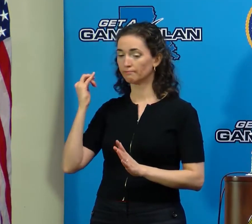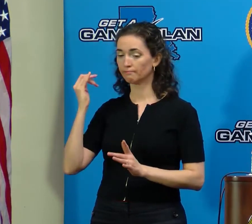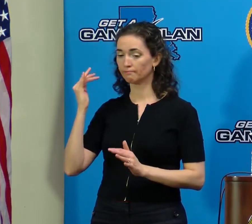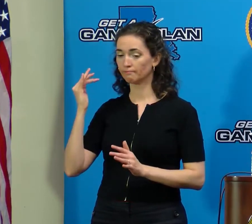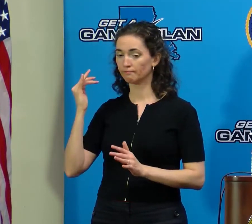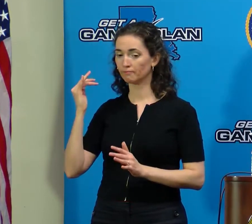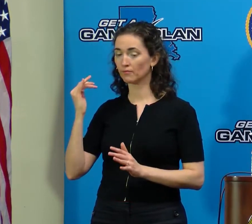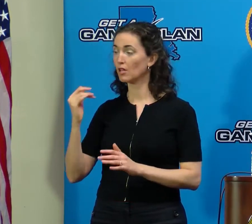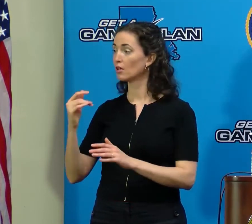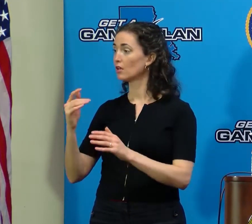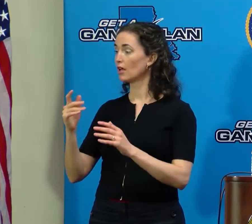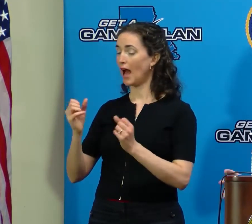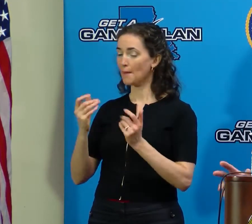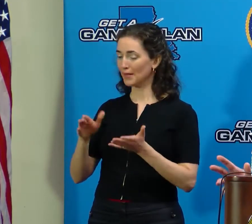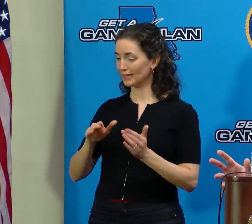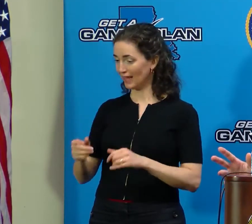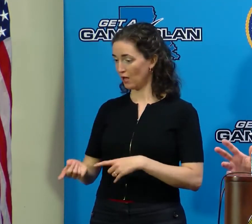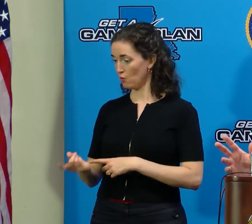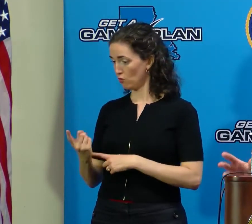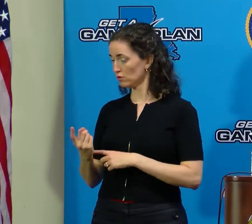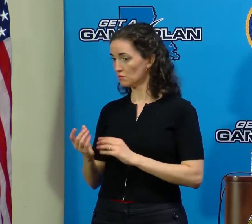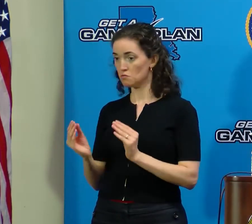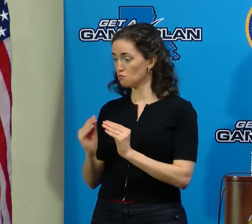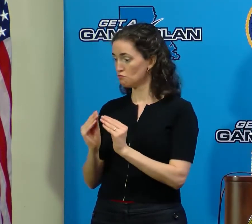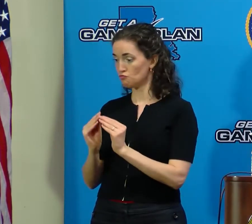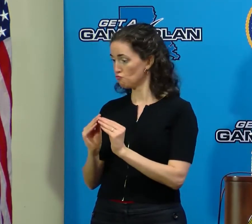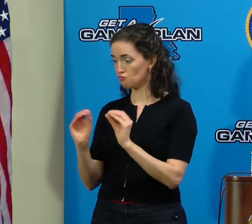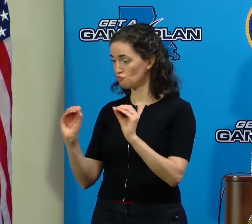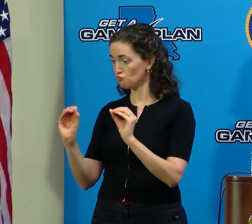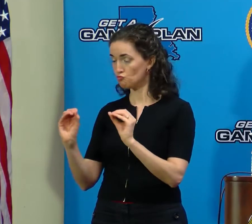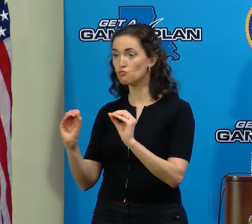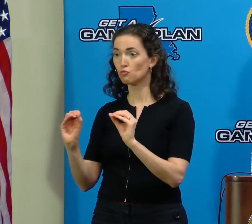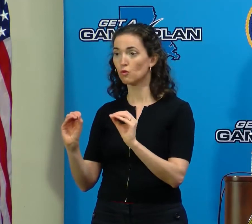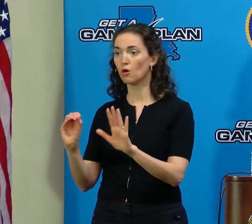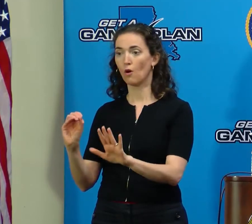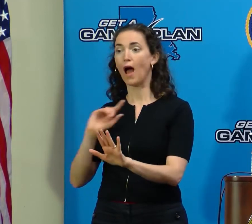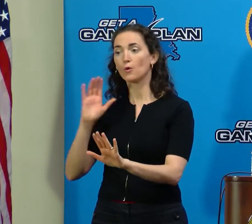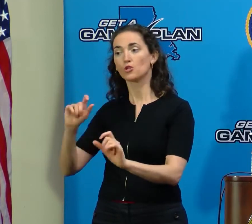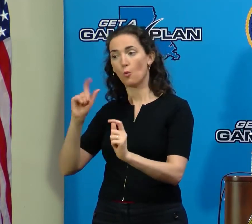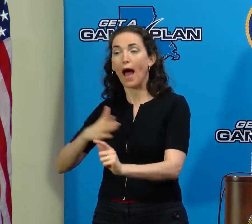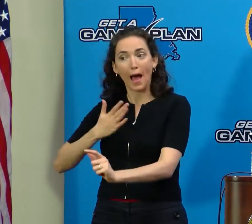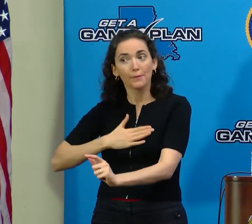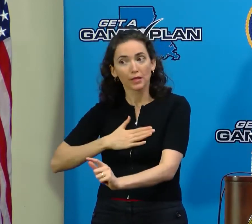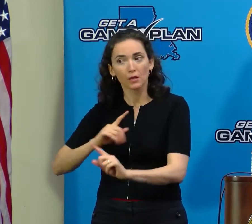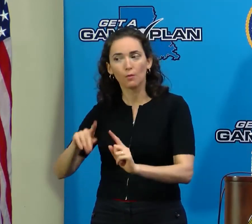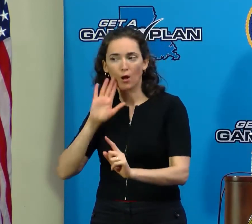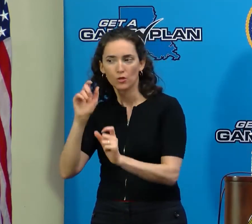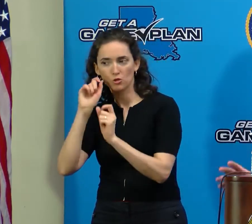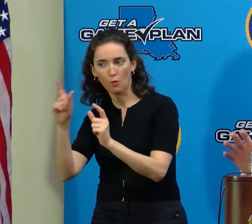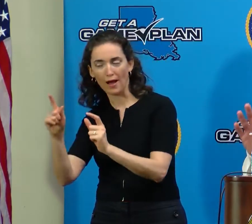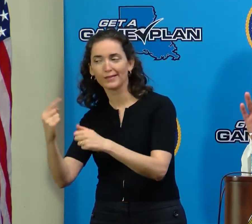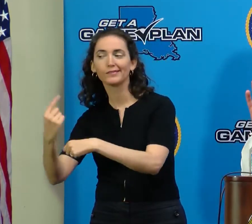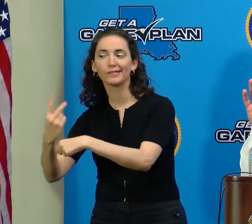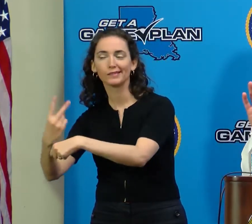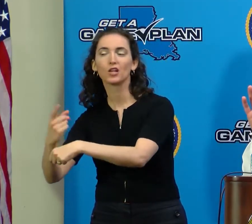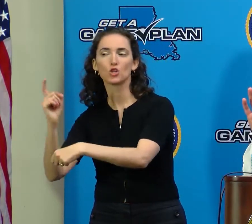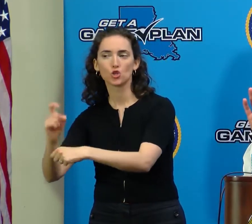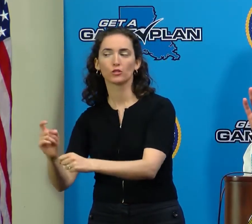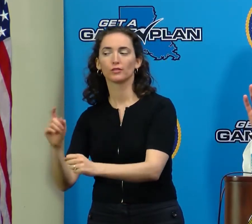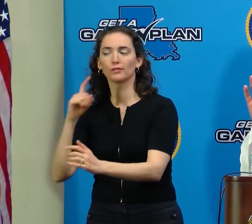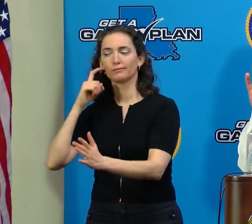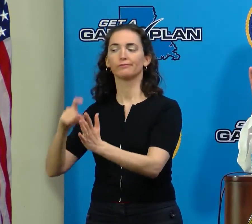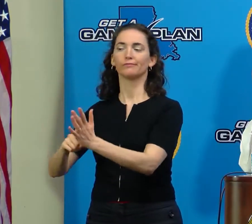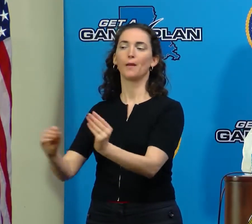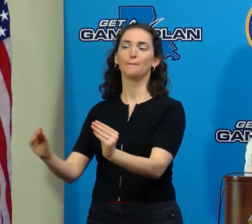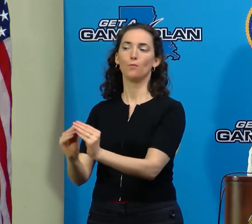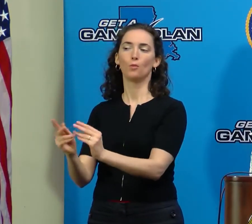confirmed death toll doesn't go up considerably over the next couple of days. But what we want to make sure